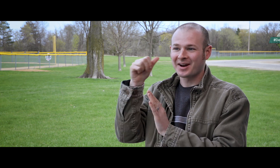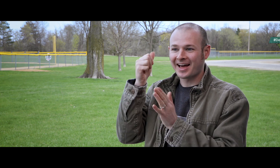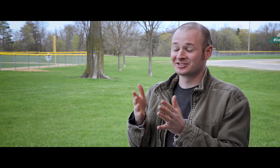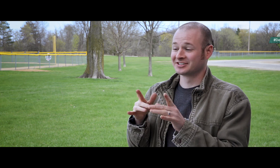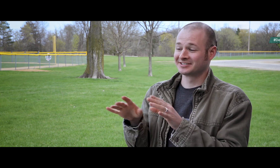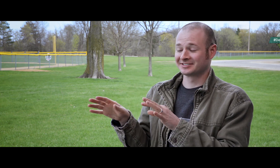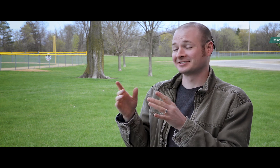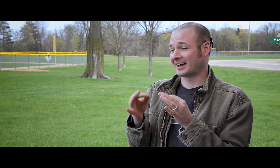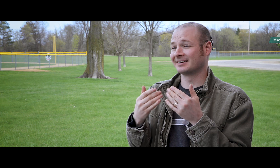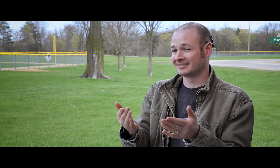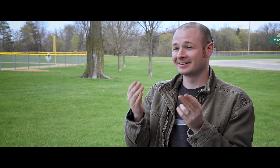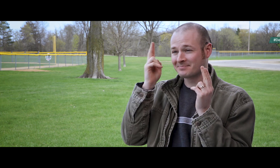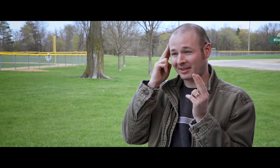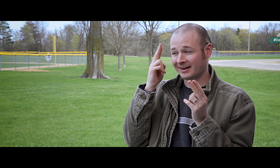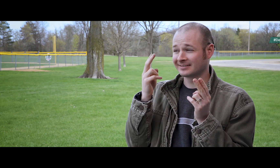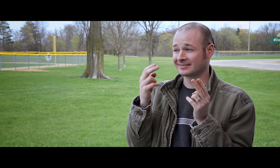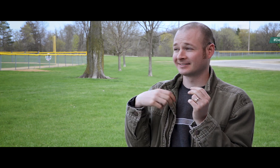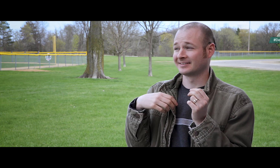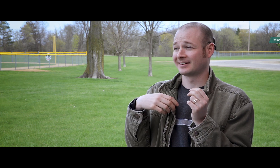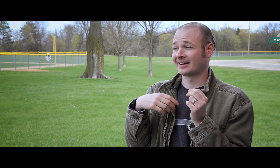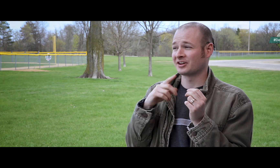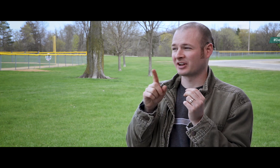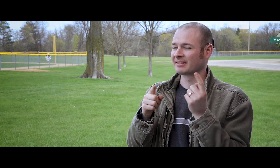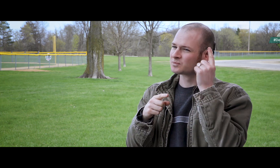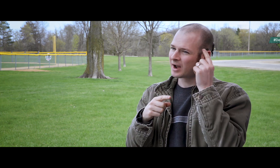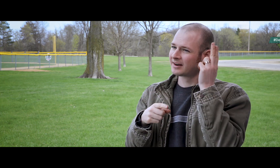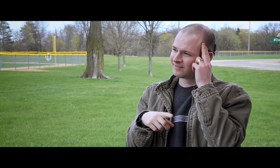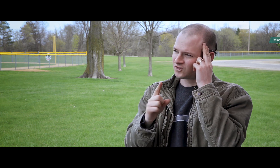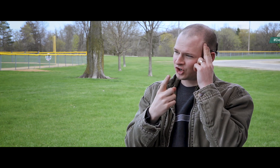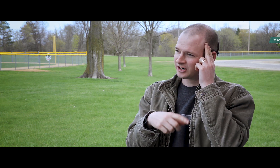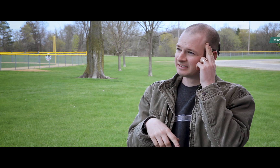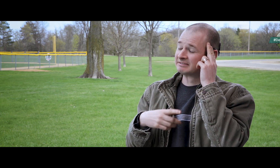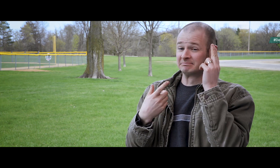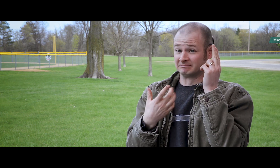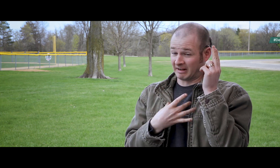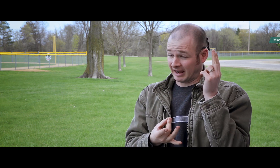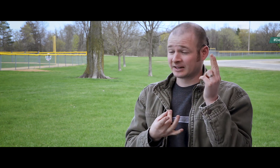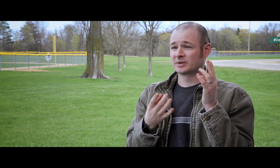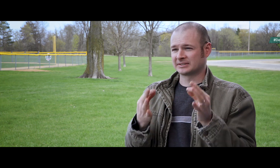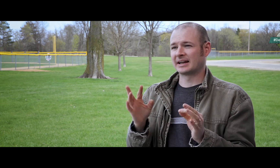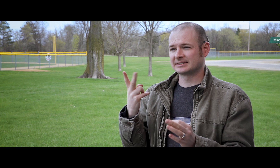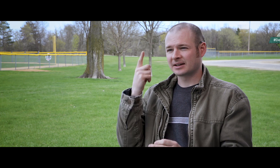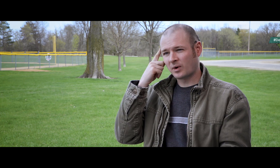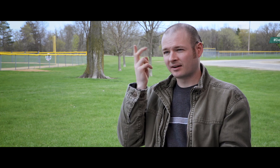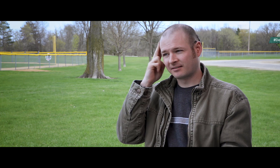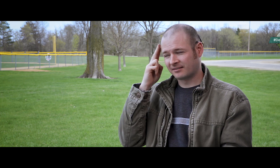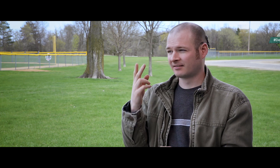audiologist and decided to get a cochlear implant. I decided to get the implant on one side first, then when I liked it, I got one